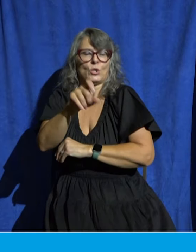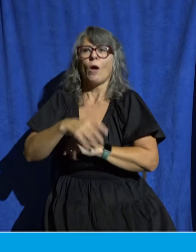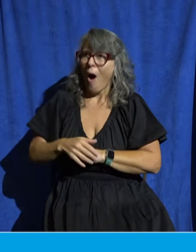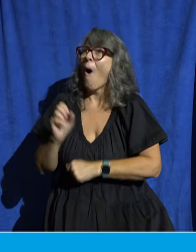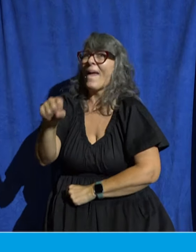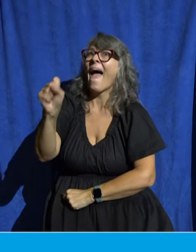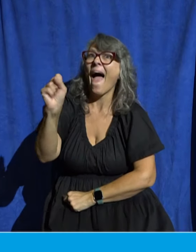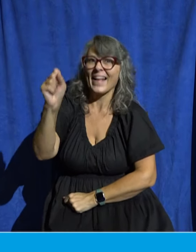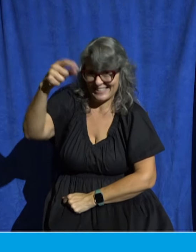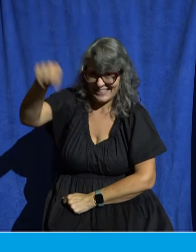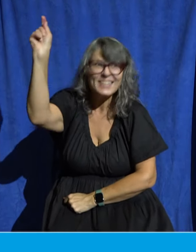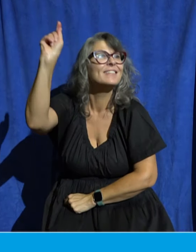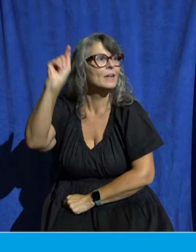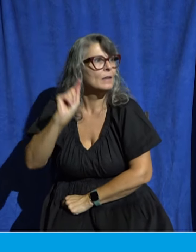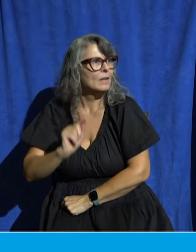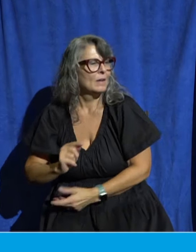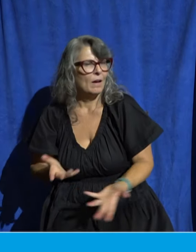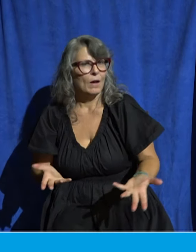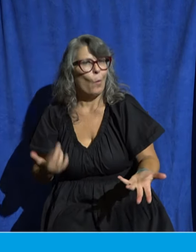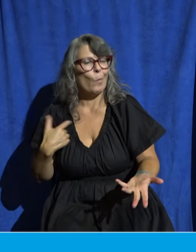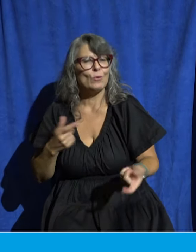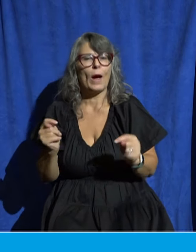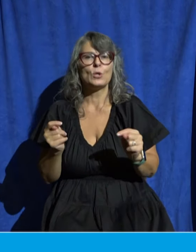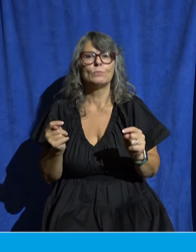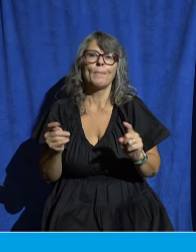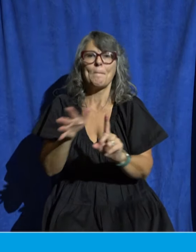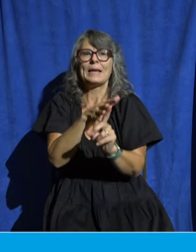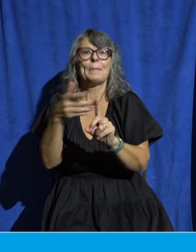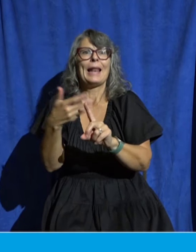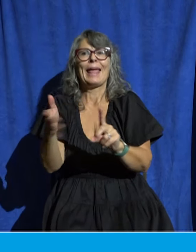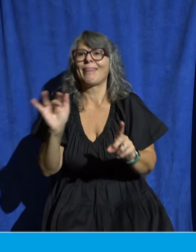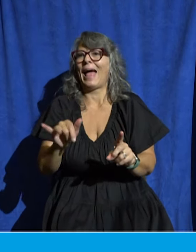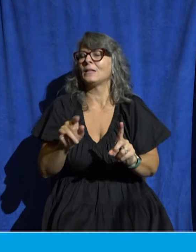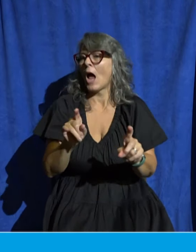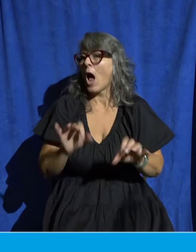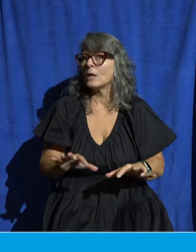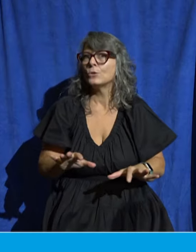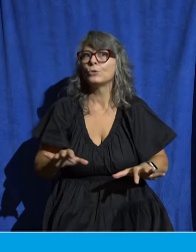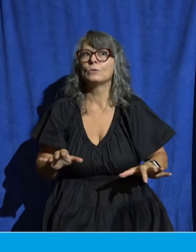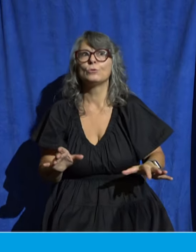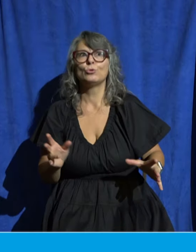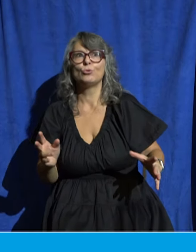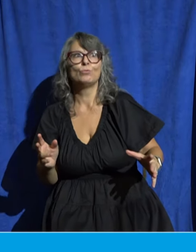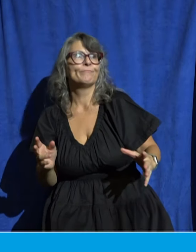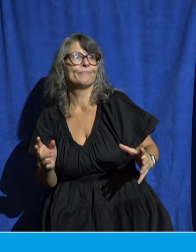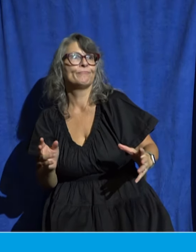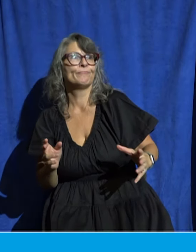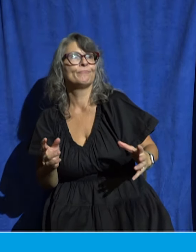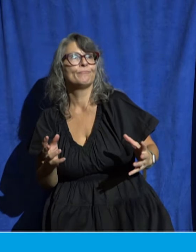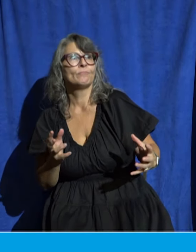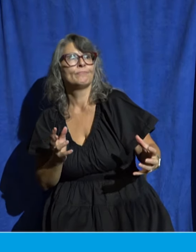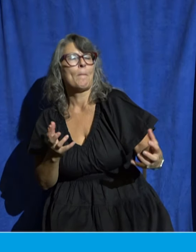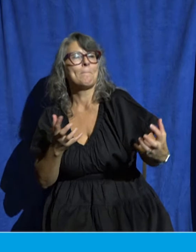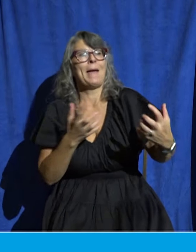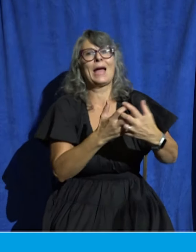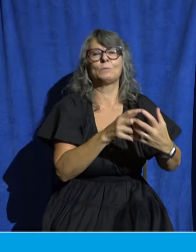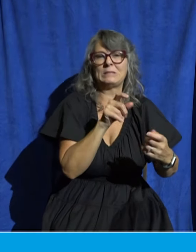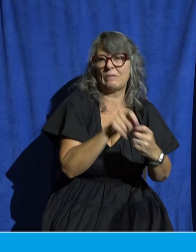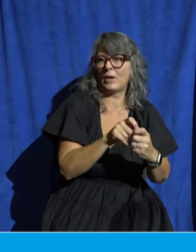We know how to manipulate stuff like that. So let me give you two recommendations on how to discern your gifting based on what we see